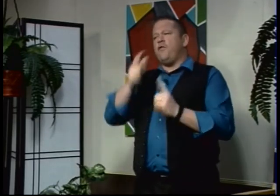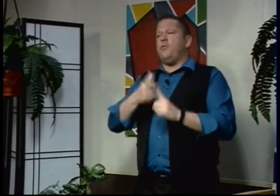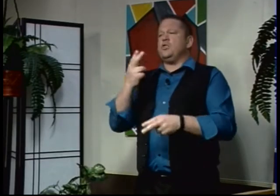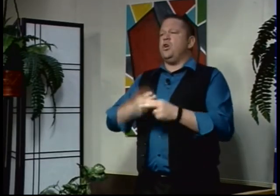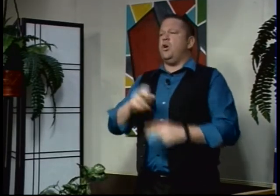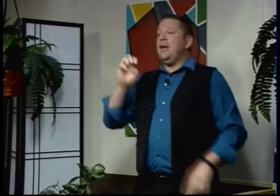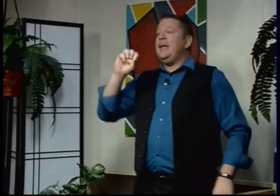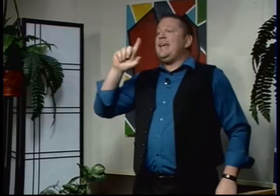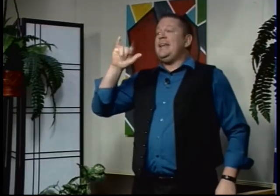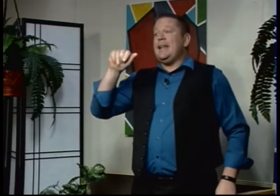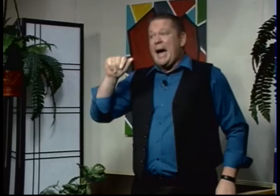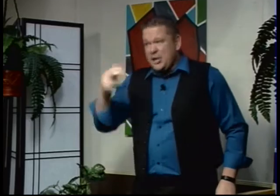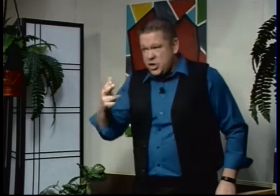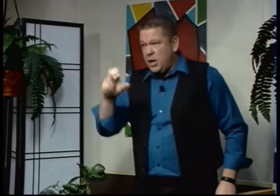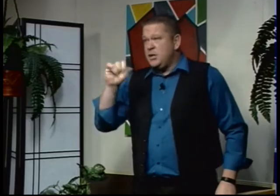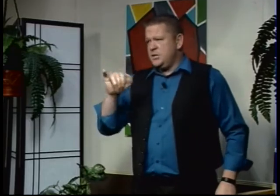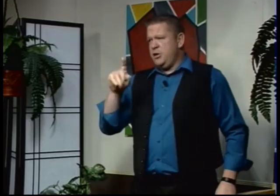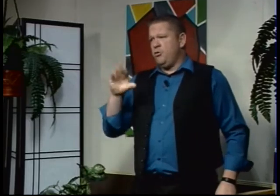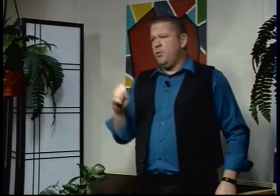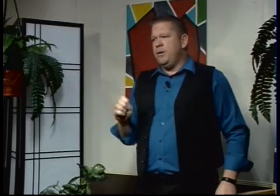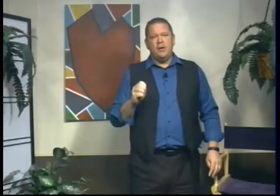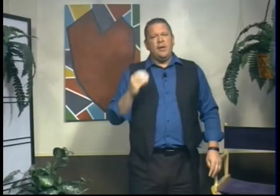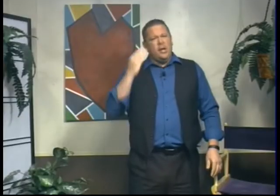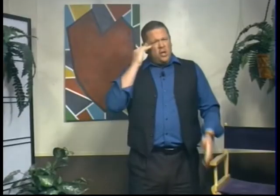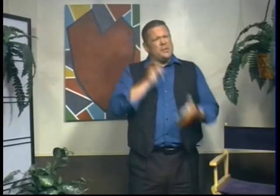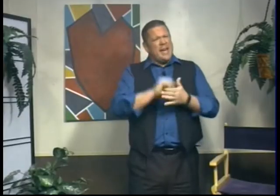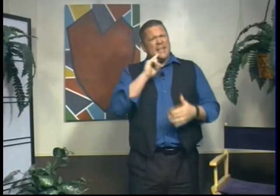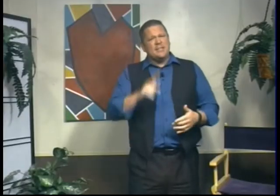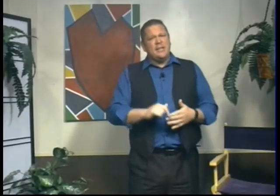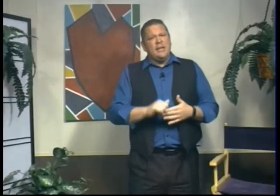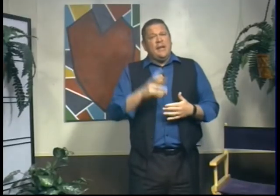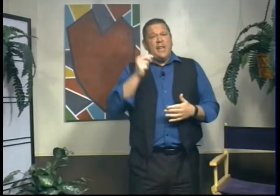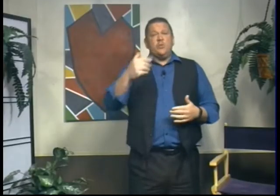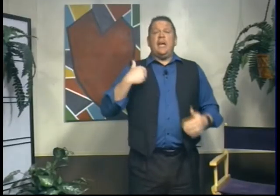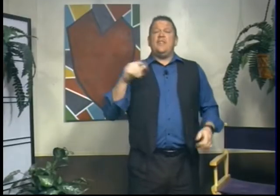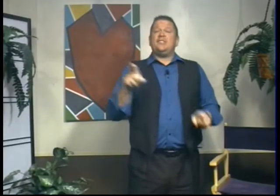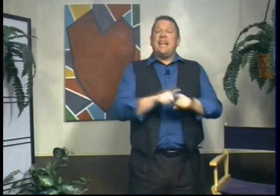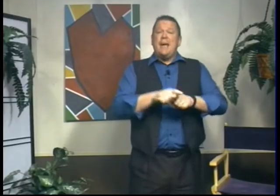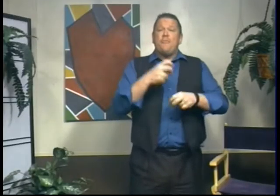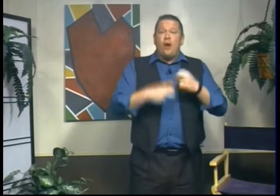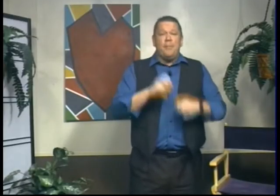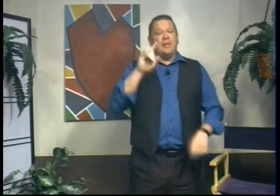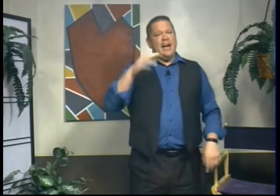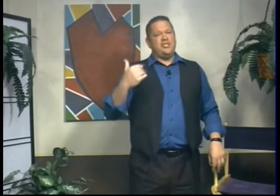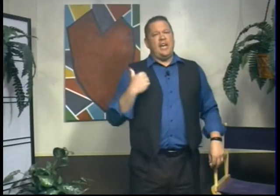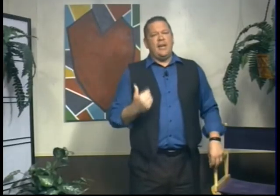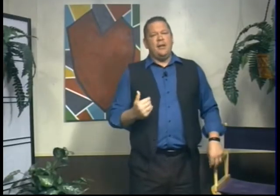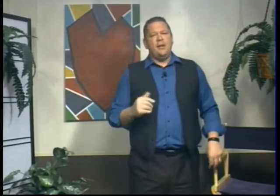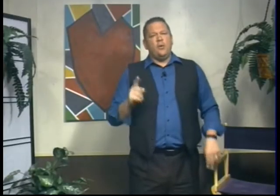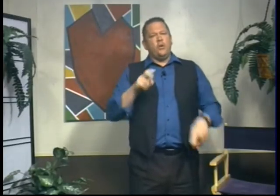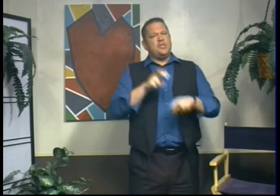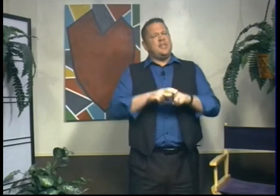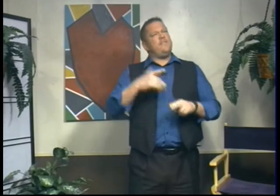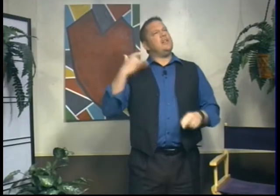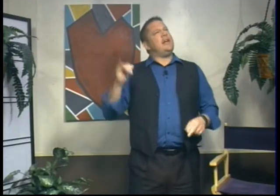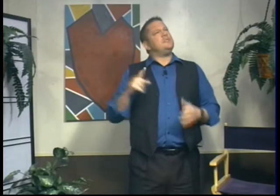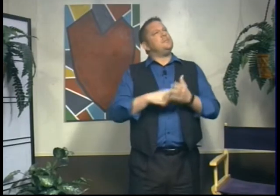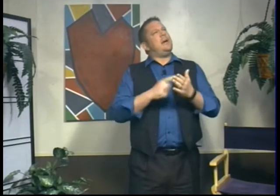from what's called Elijah Syndrome. You know what that is? That's when you have the same problem Elijah had, where you sit and feel like sometimes,